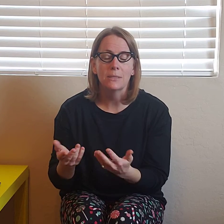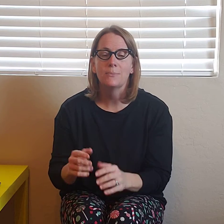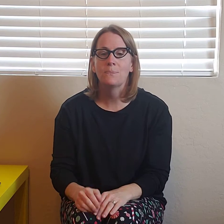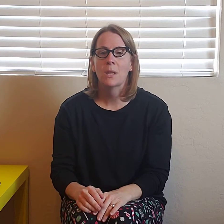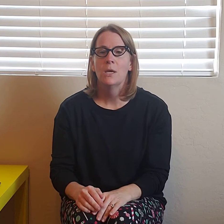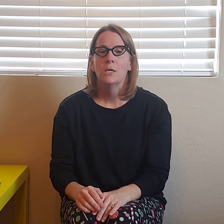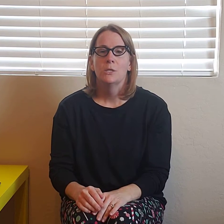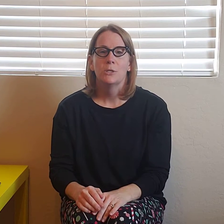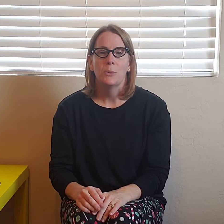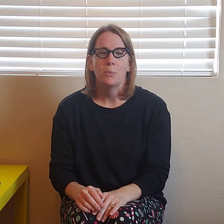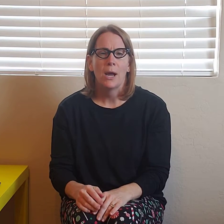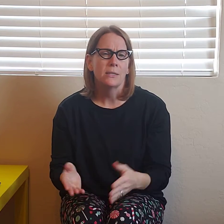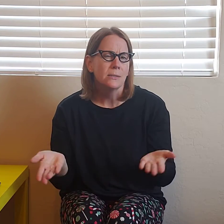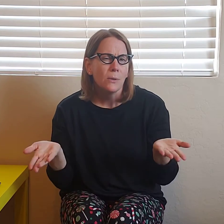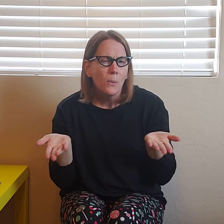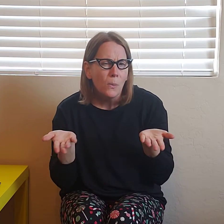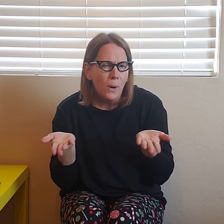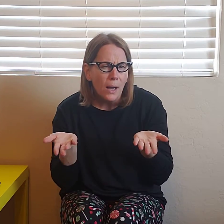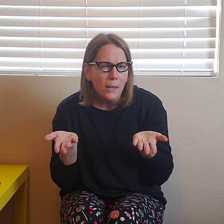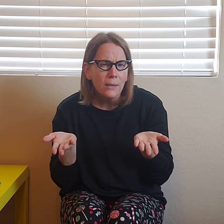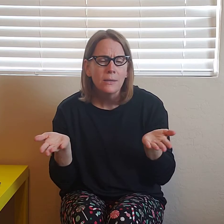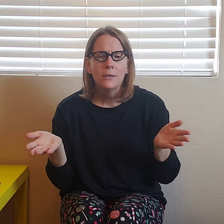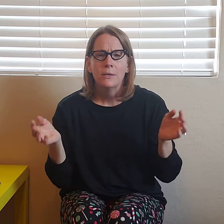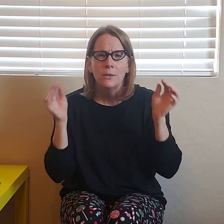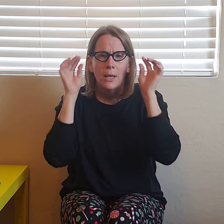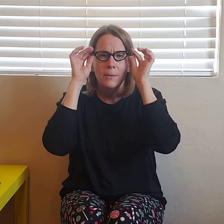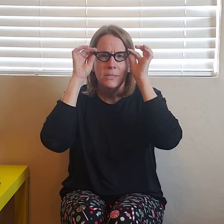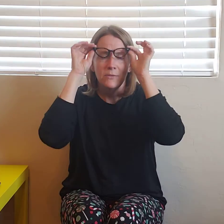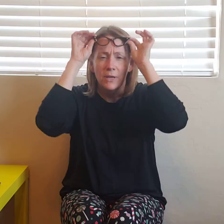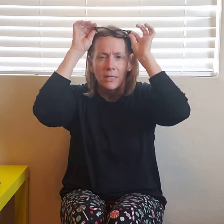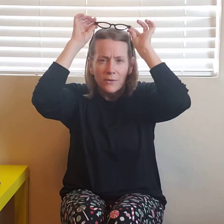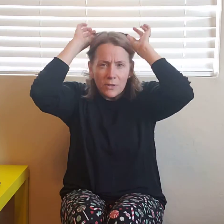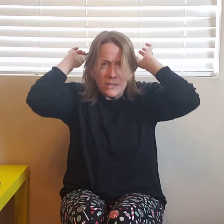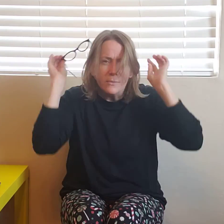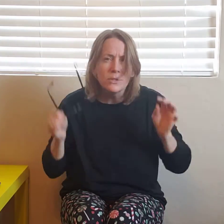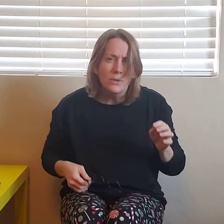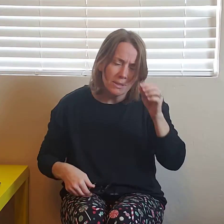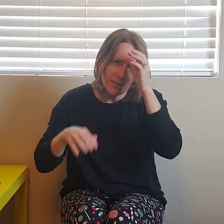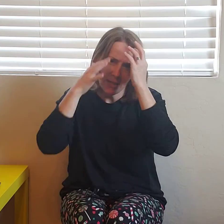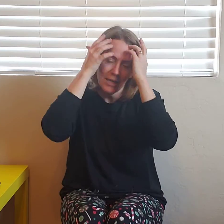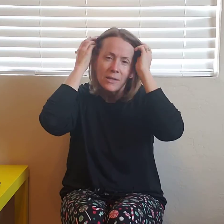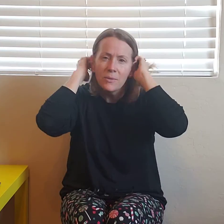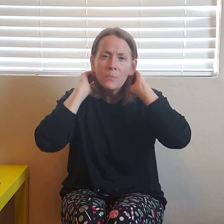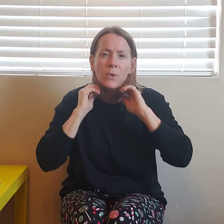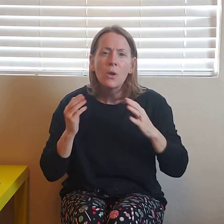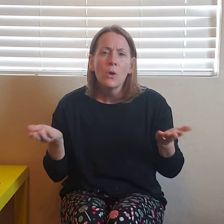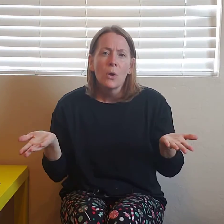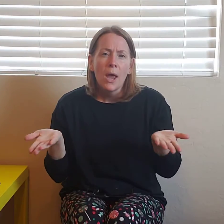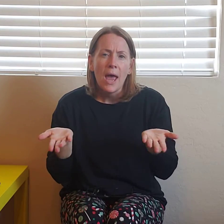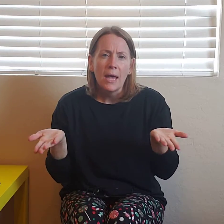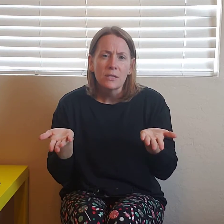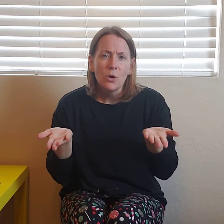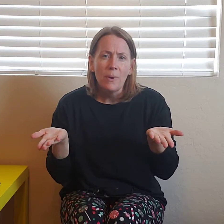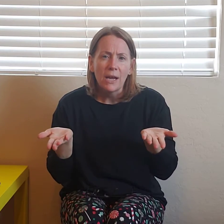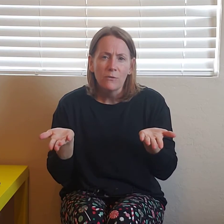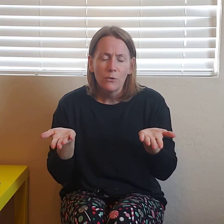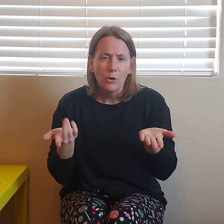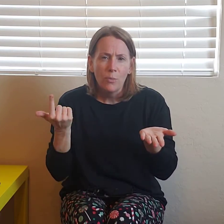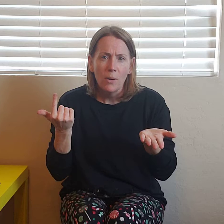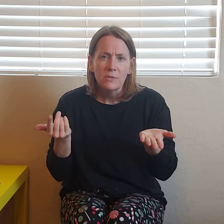so we practiced what let me see if can lift these up so you can see hands go back and forth palms